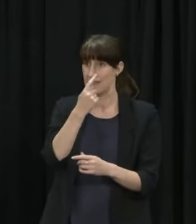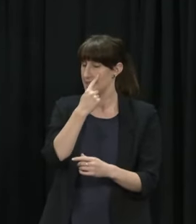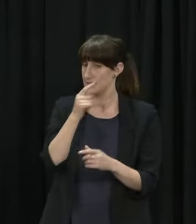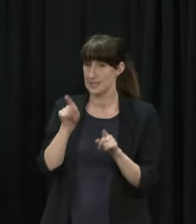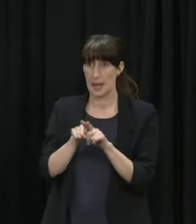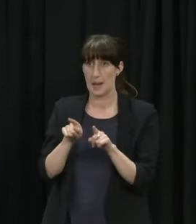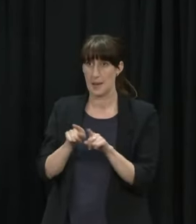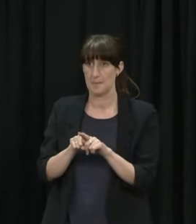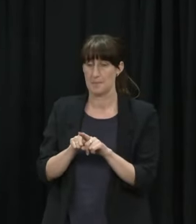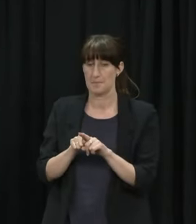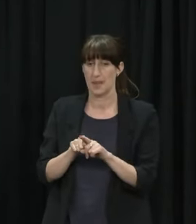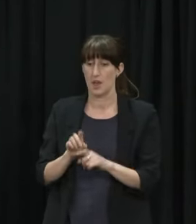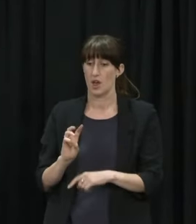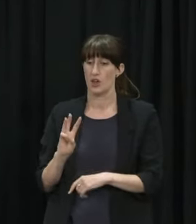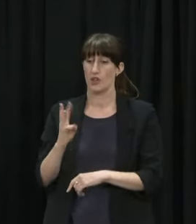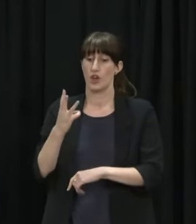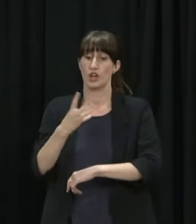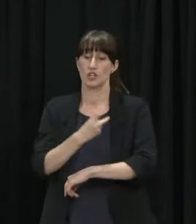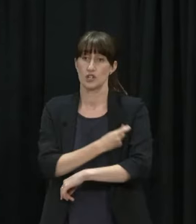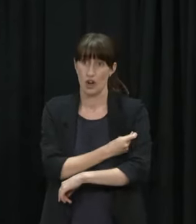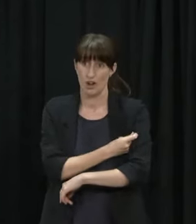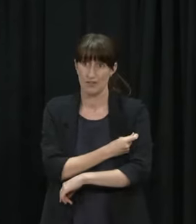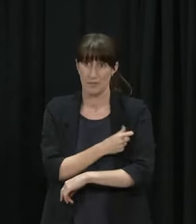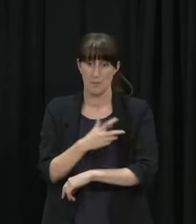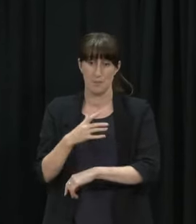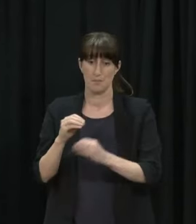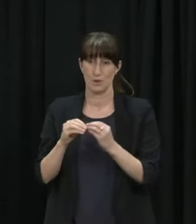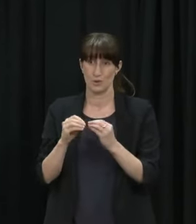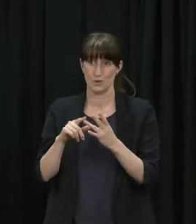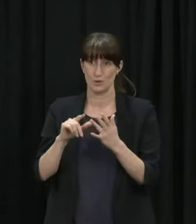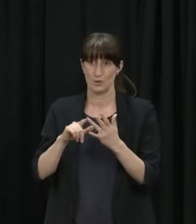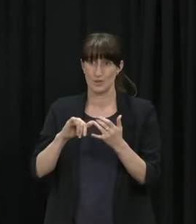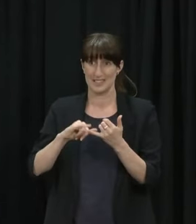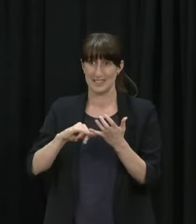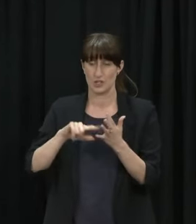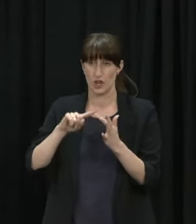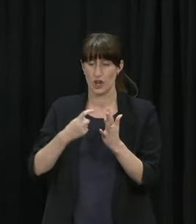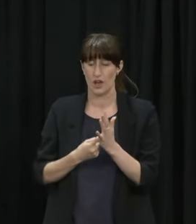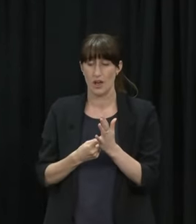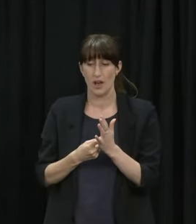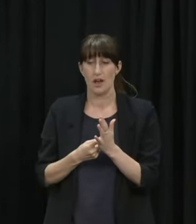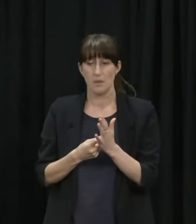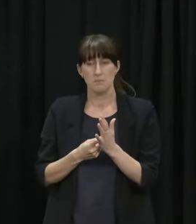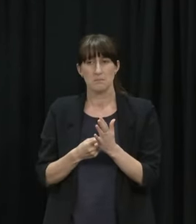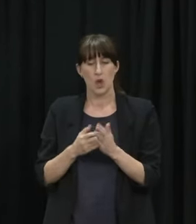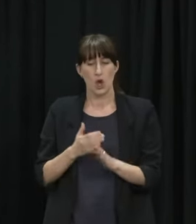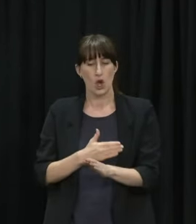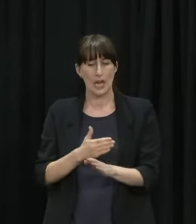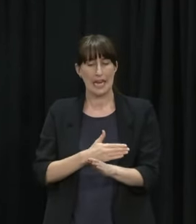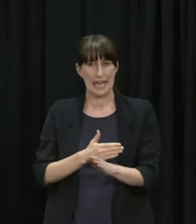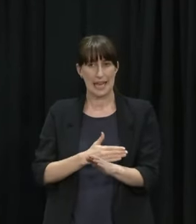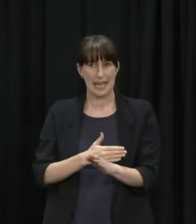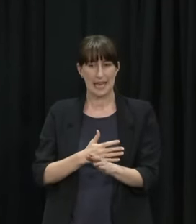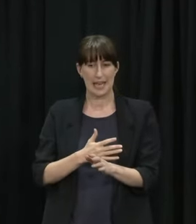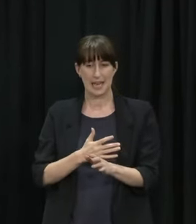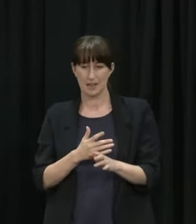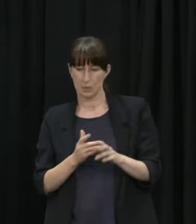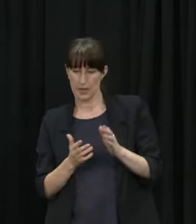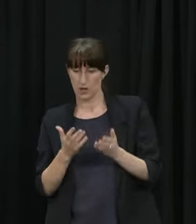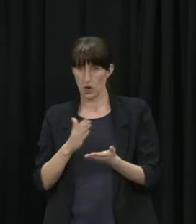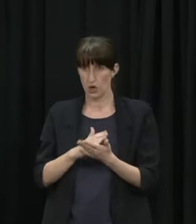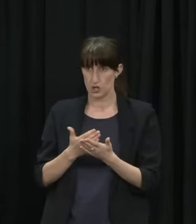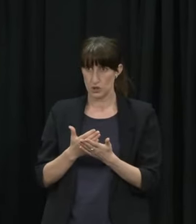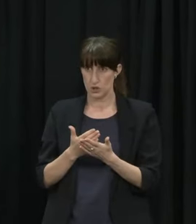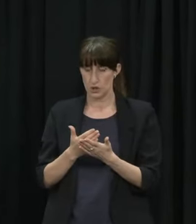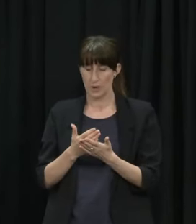boosters themselves it's very early days but we're obviously alert and monitoring safety signals We think it's unlikely that the